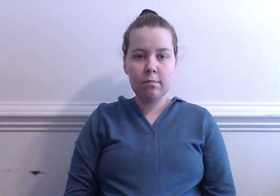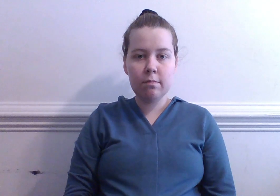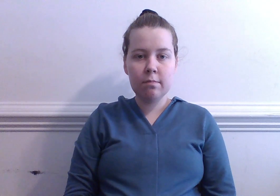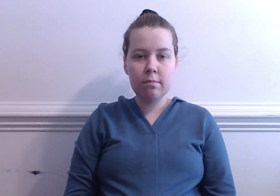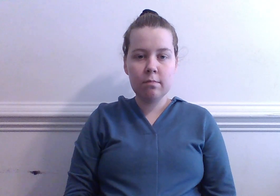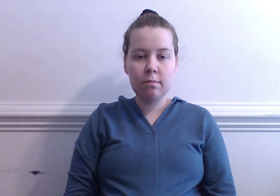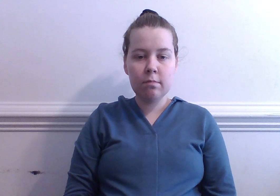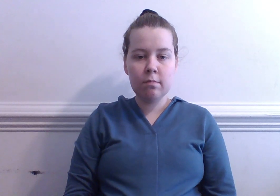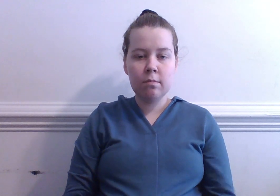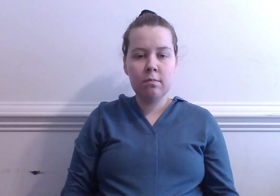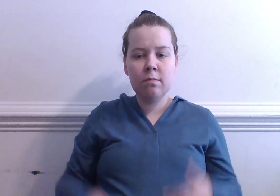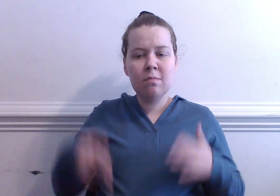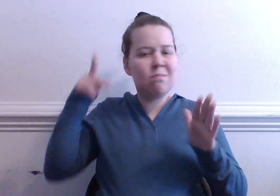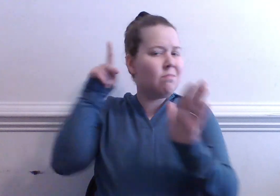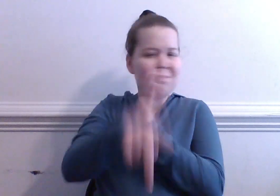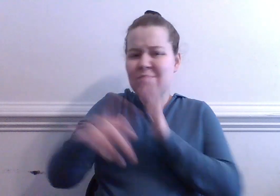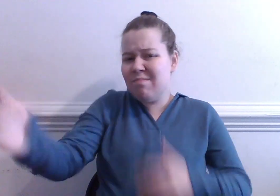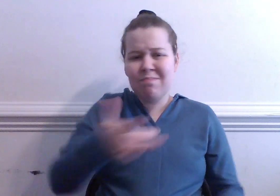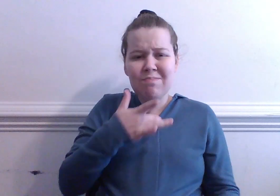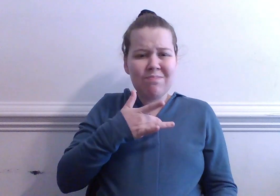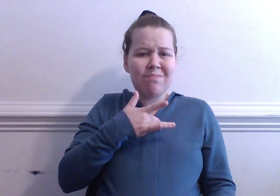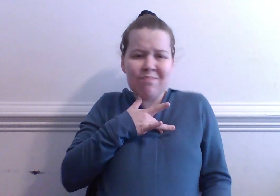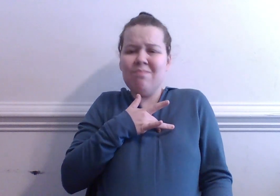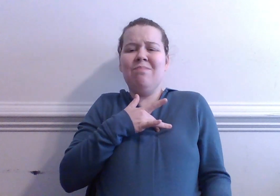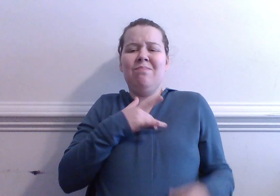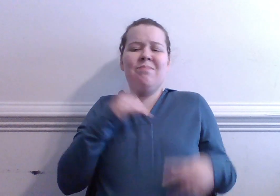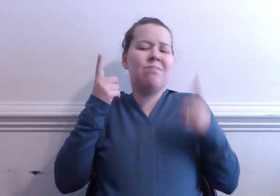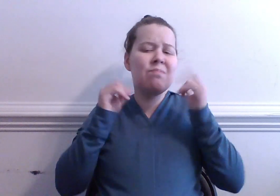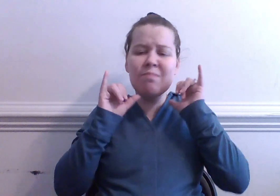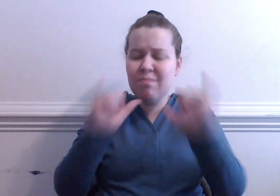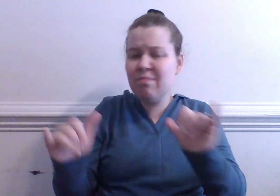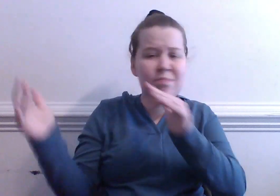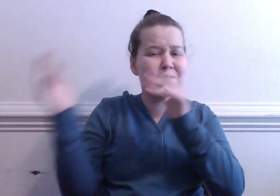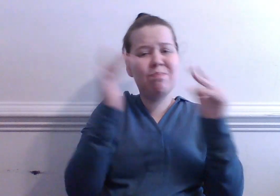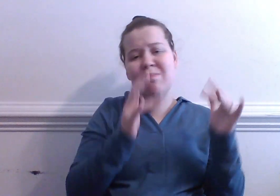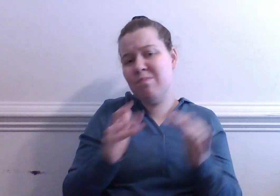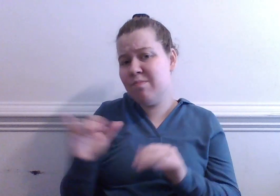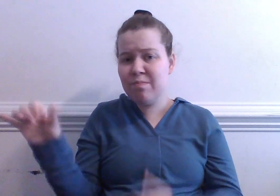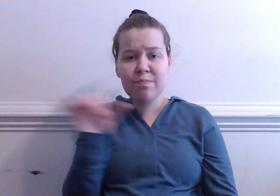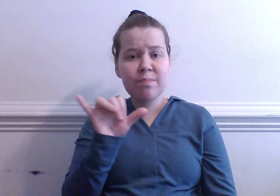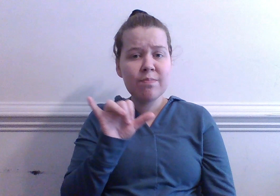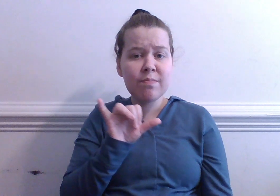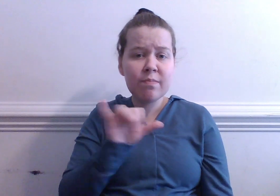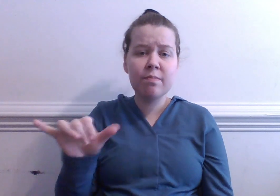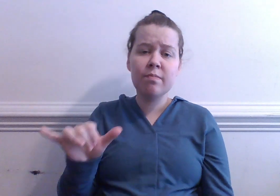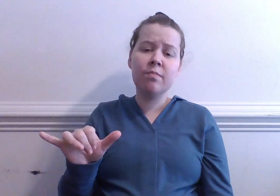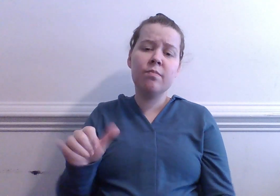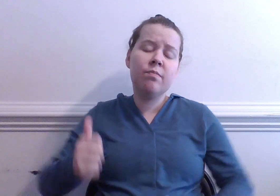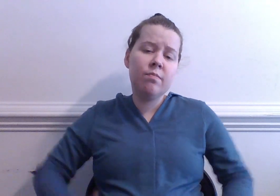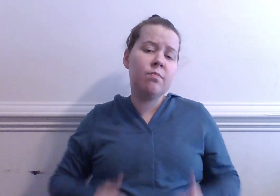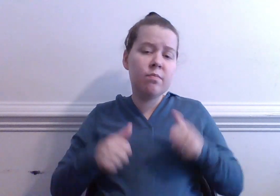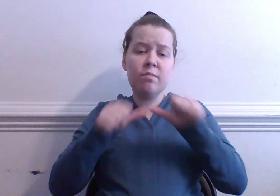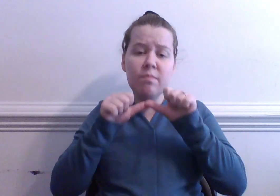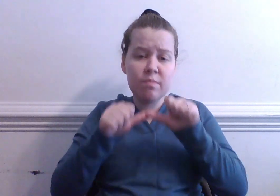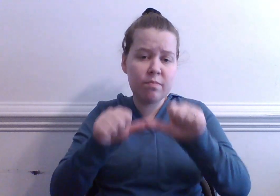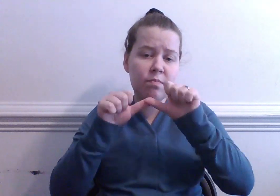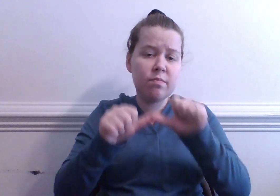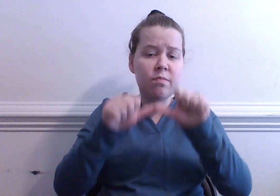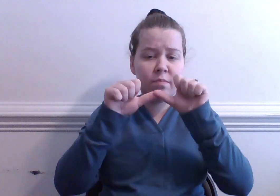Murder lives forever and so does war It's survival of the fittest, rich against the